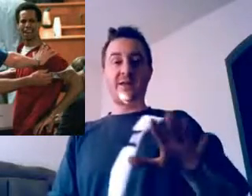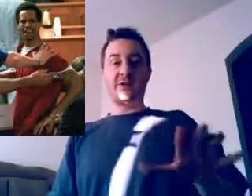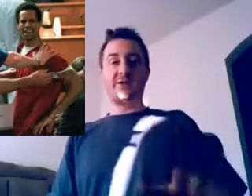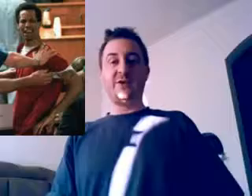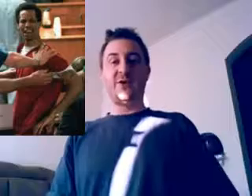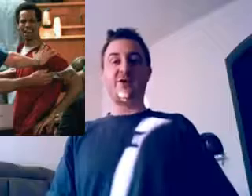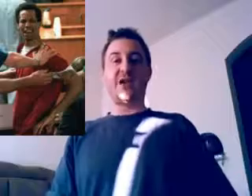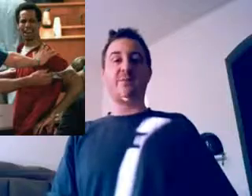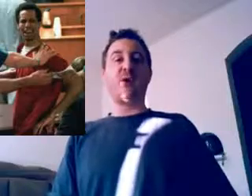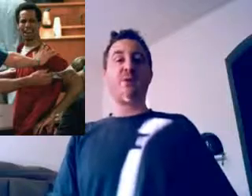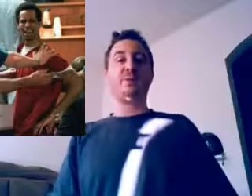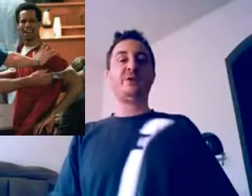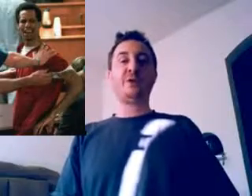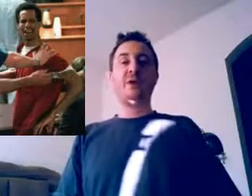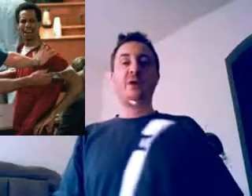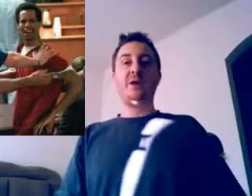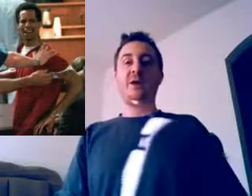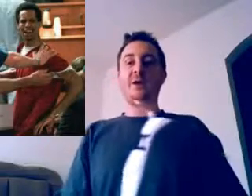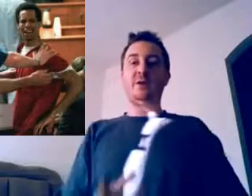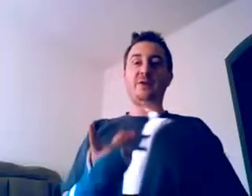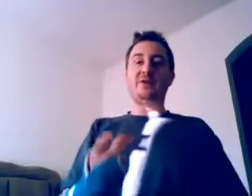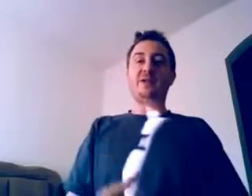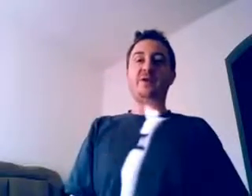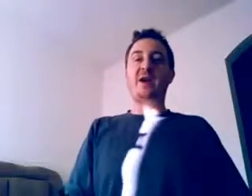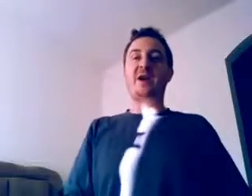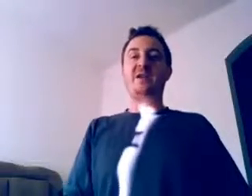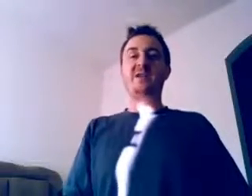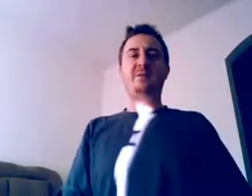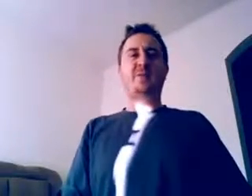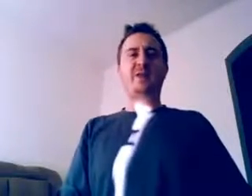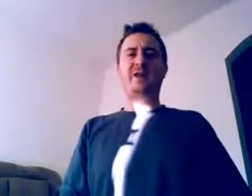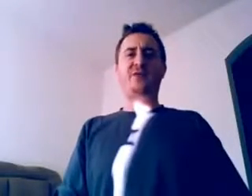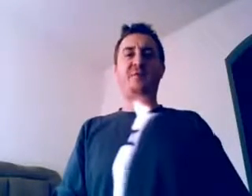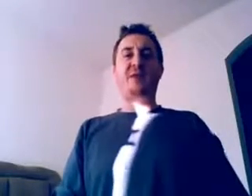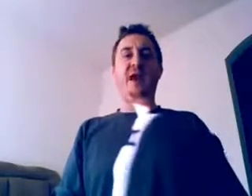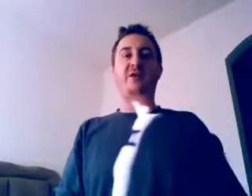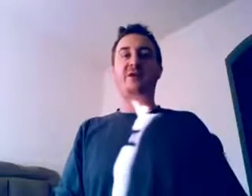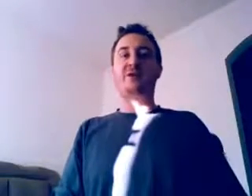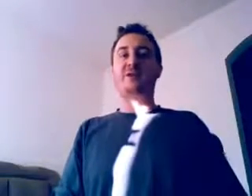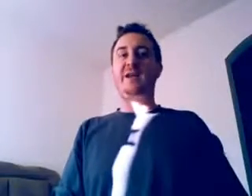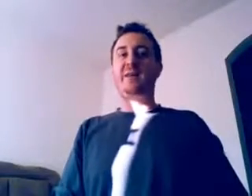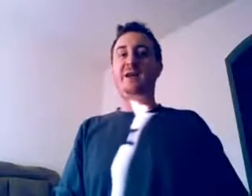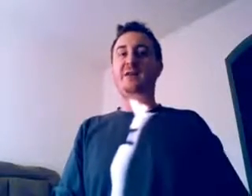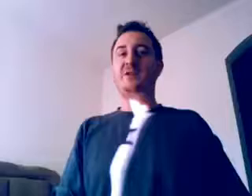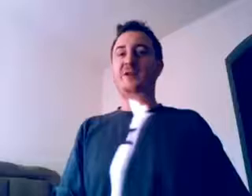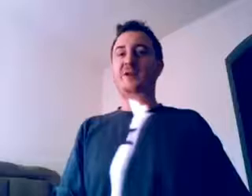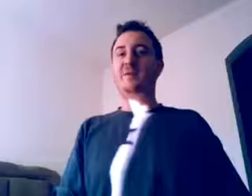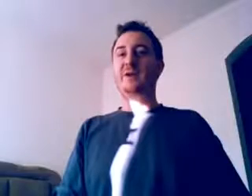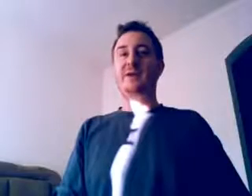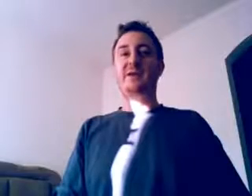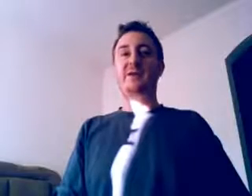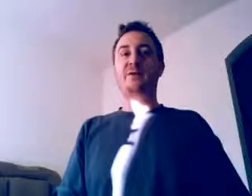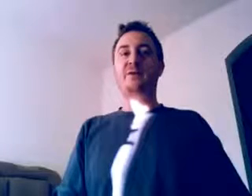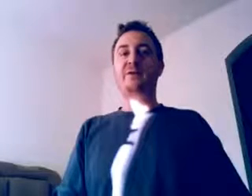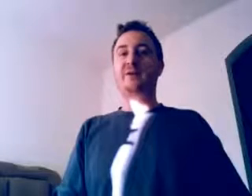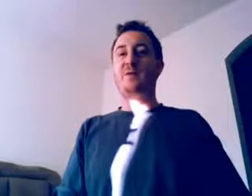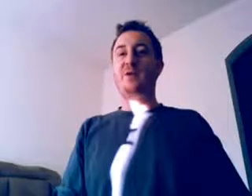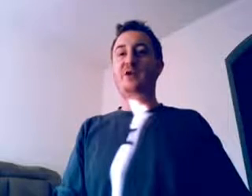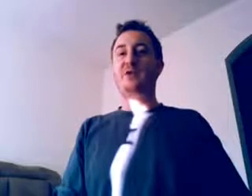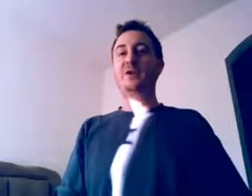kills, you know, James Holmes. There's this other guy. He put like $3 million into his campaign so he could be a contender. Victor Mitchell.